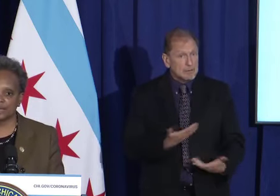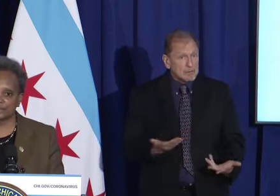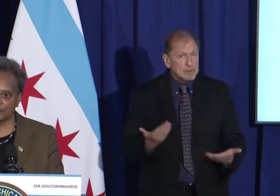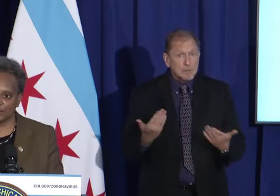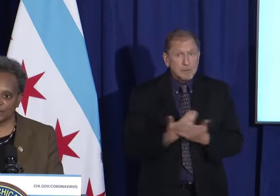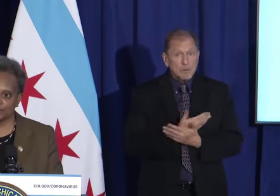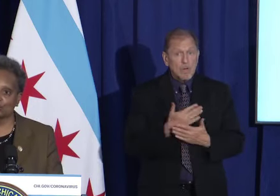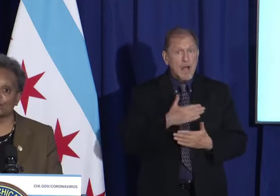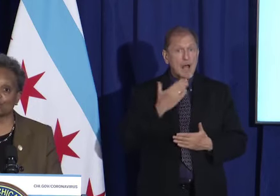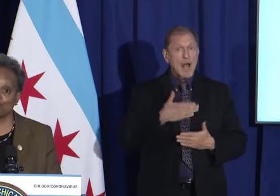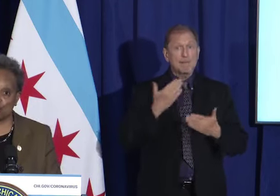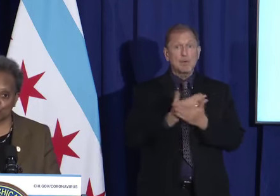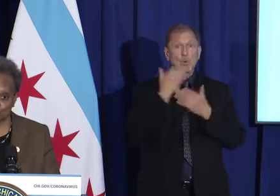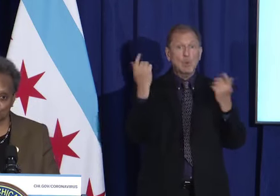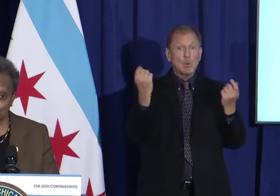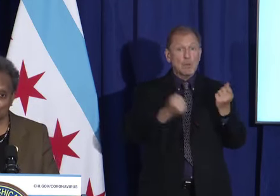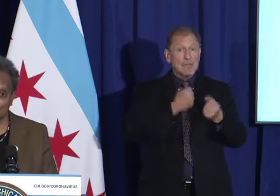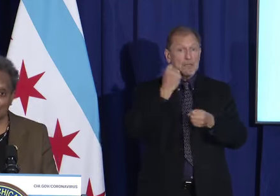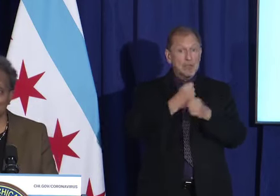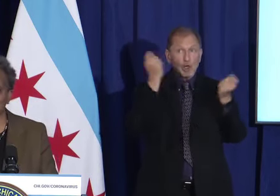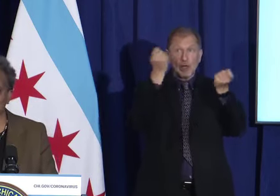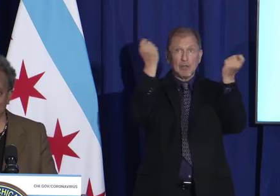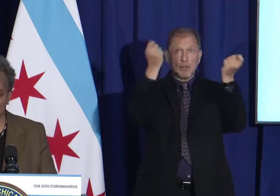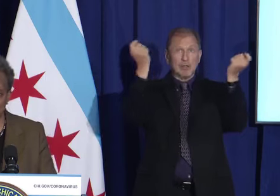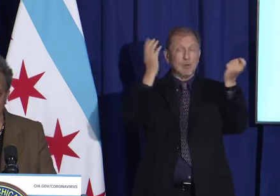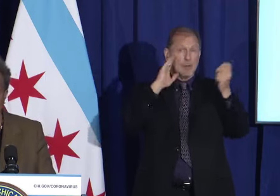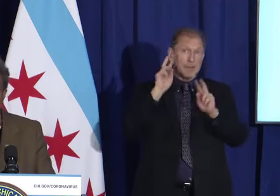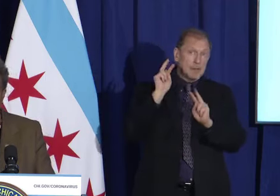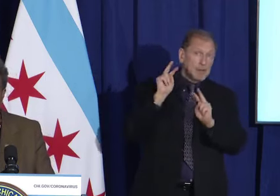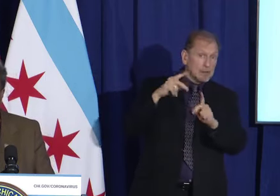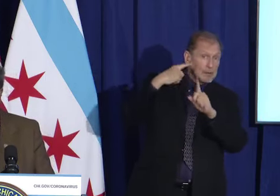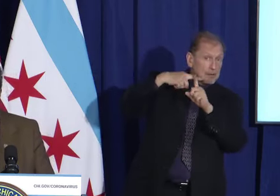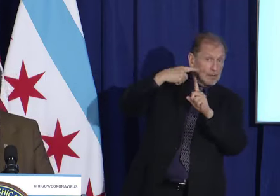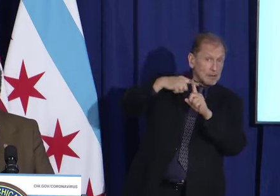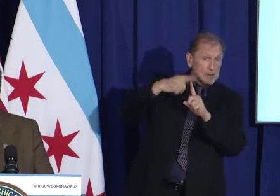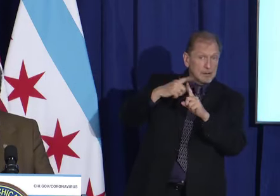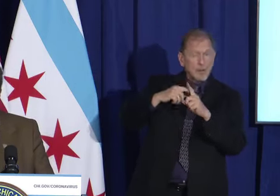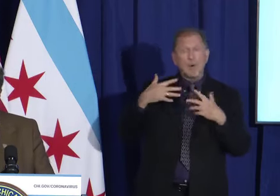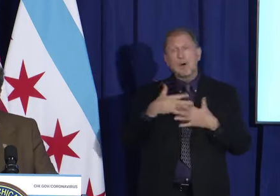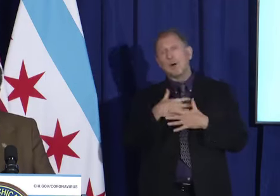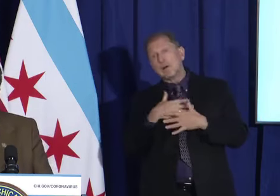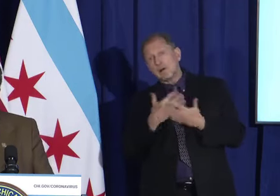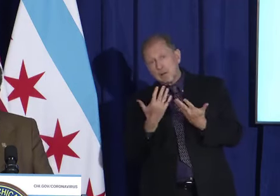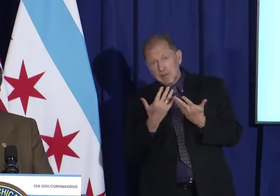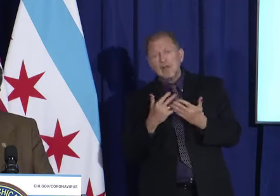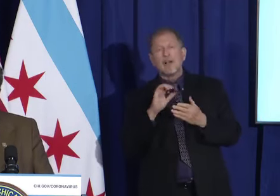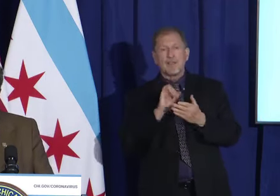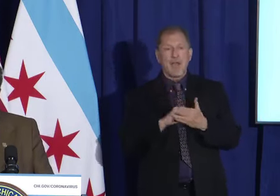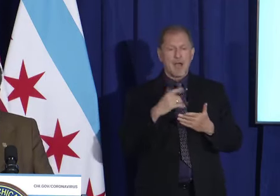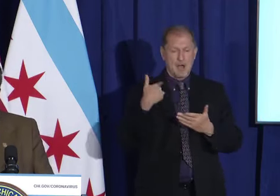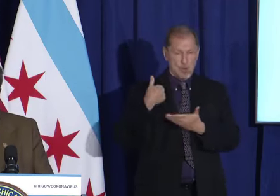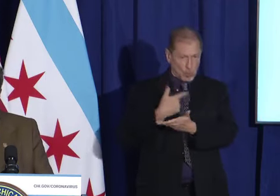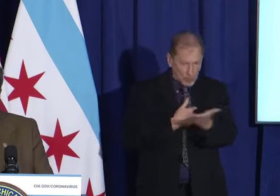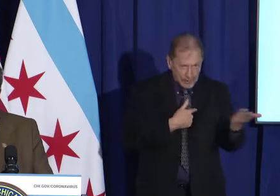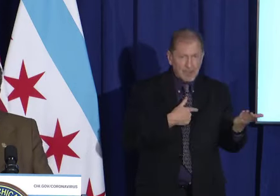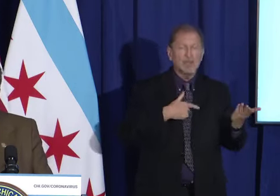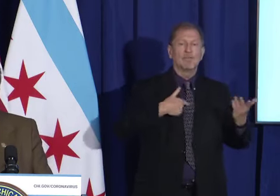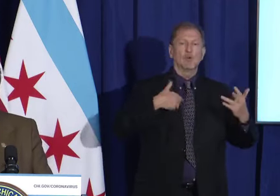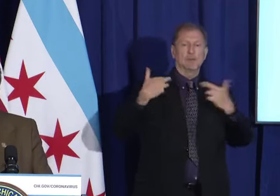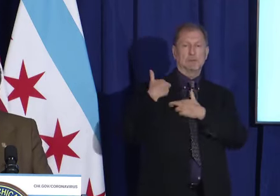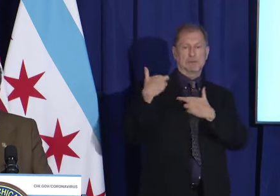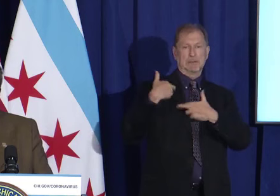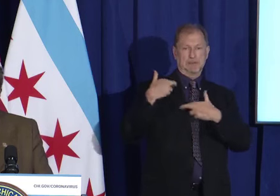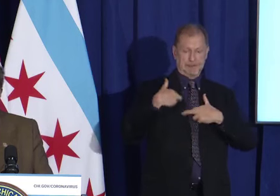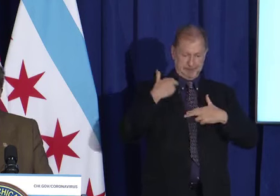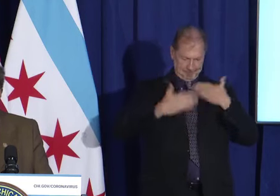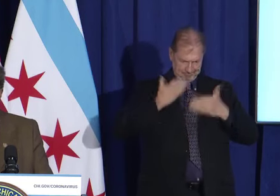as something that we look forward to and not dread? The power is in our hands, and the answer is to